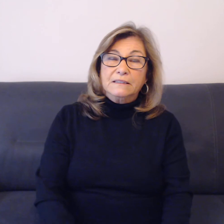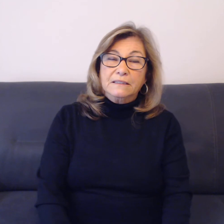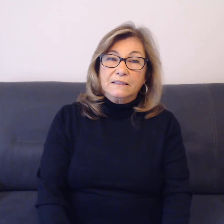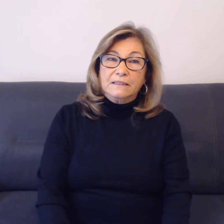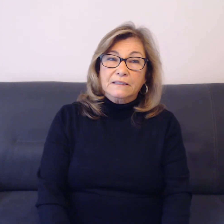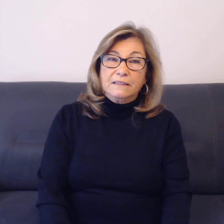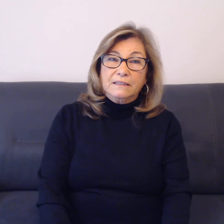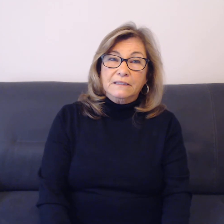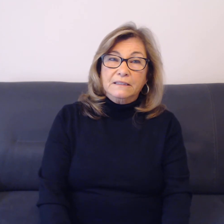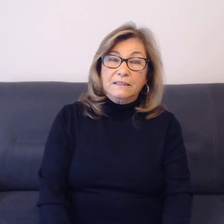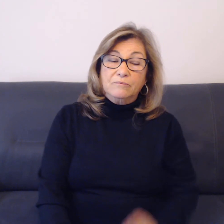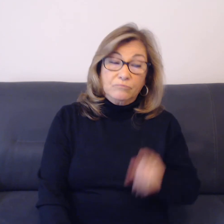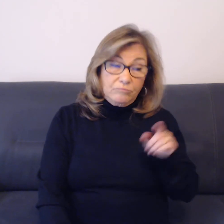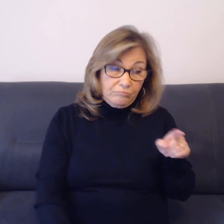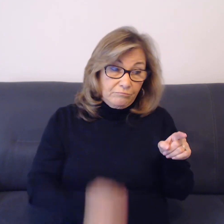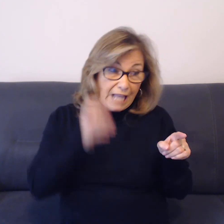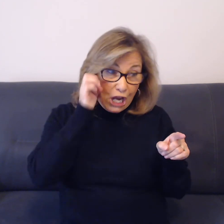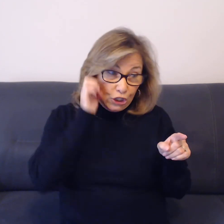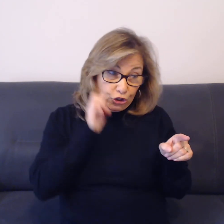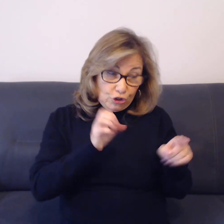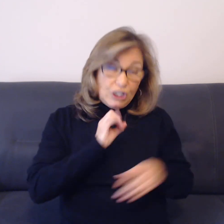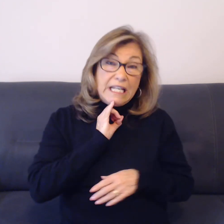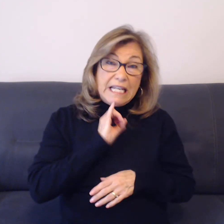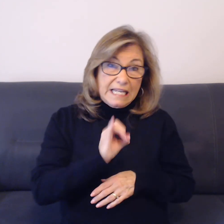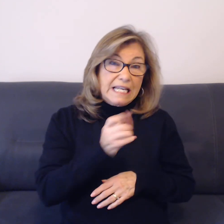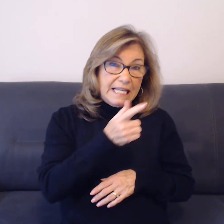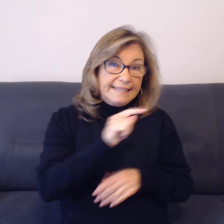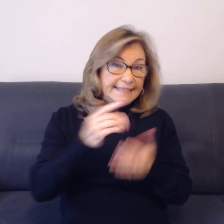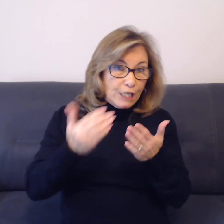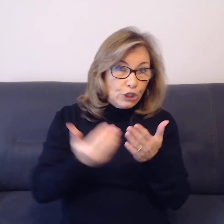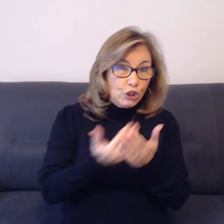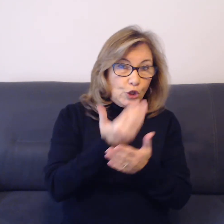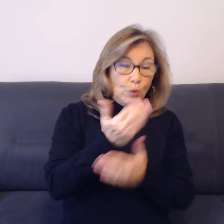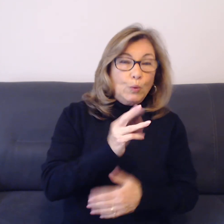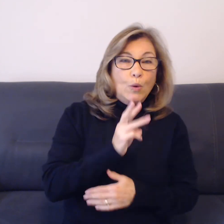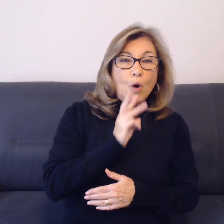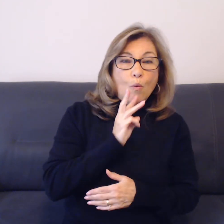She is the new water district commissioner.